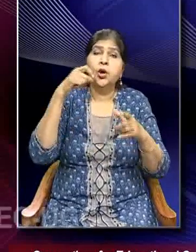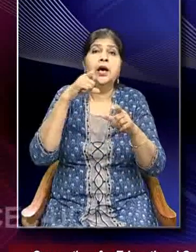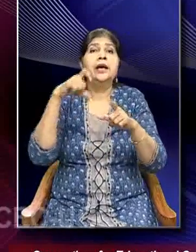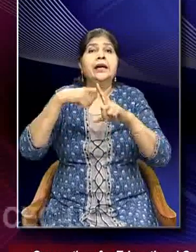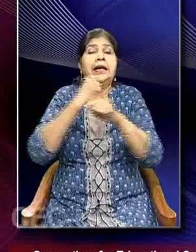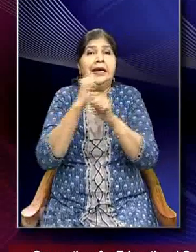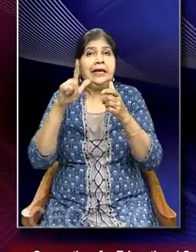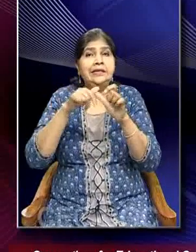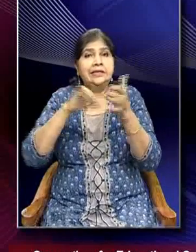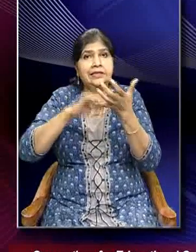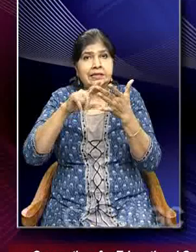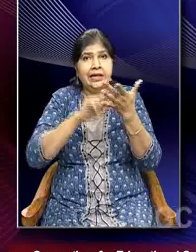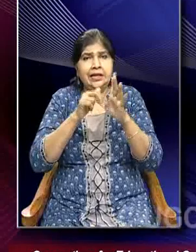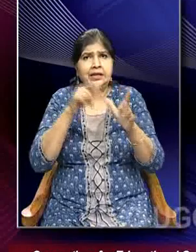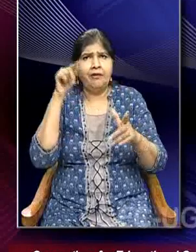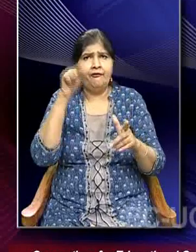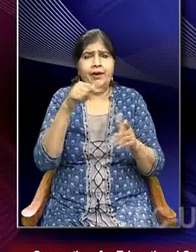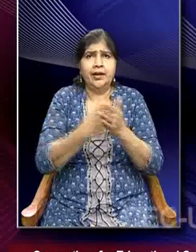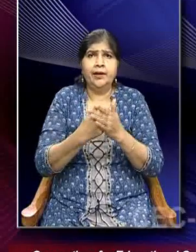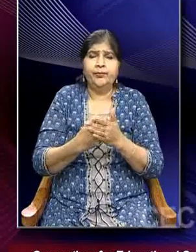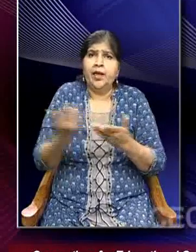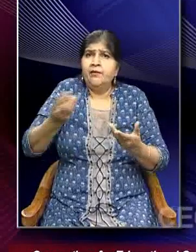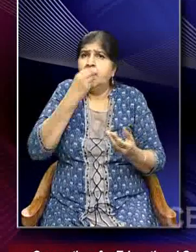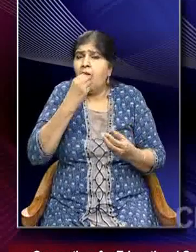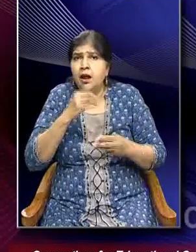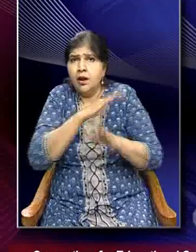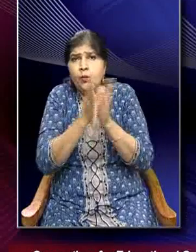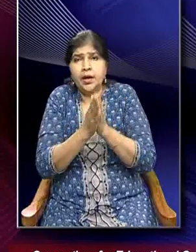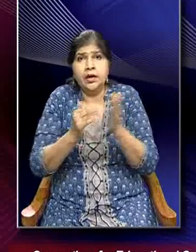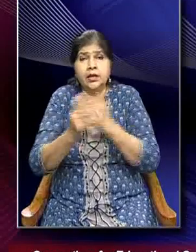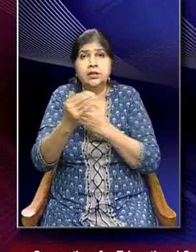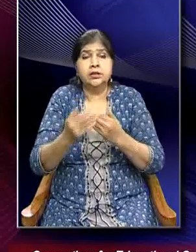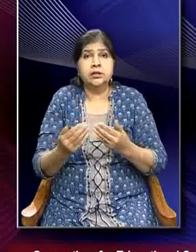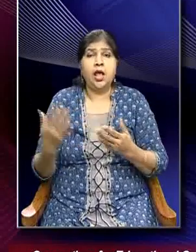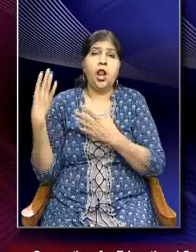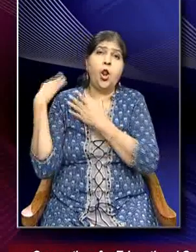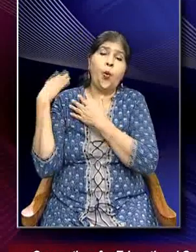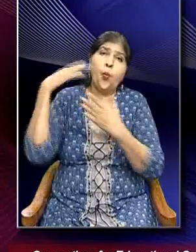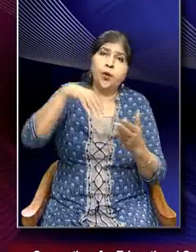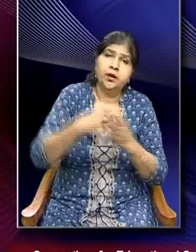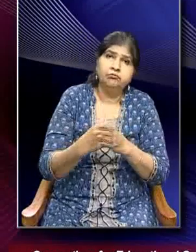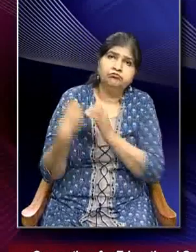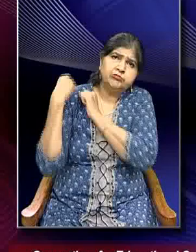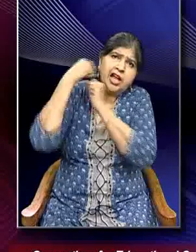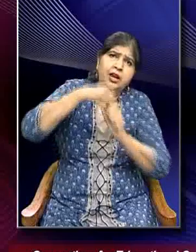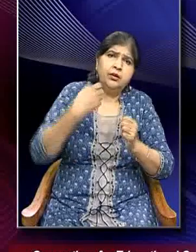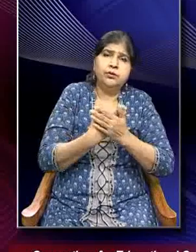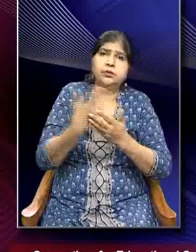the fact that every meal we eat carries its load of chlorinated